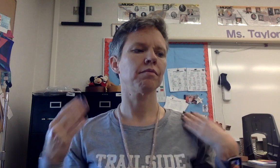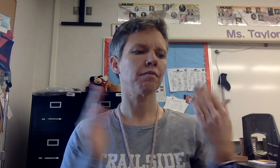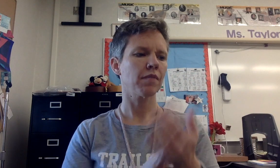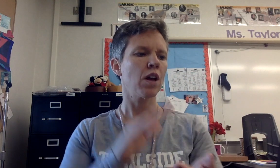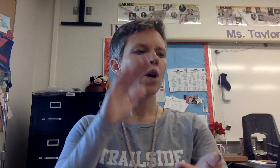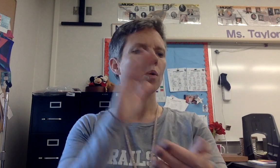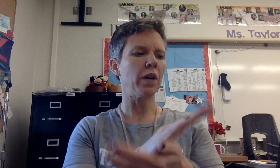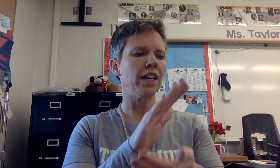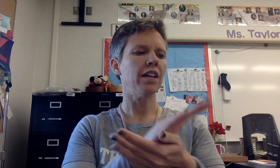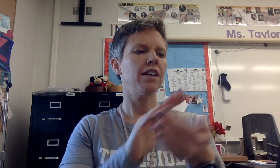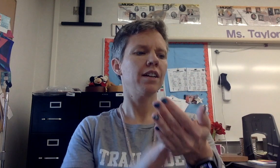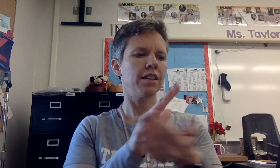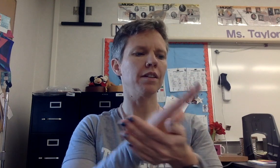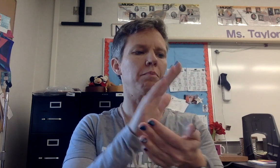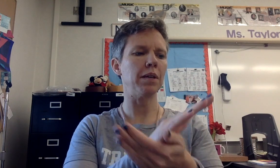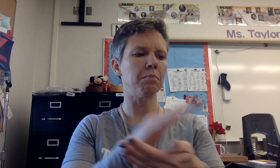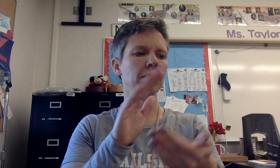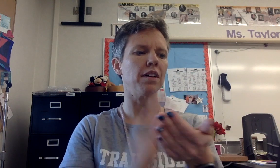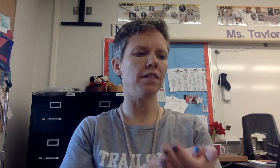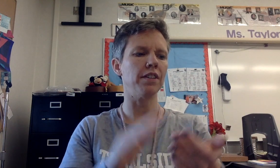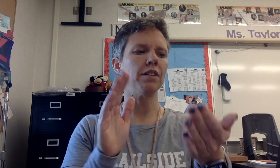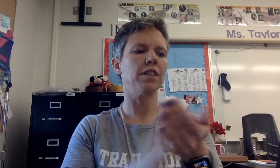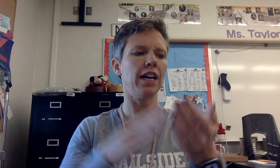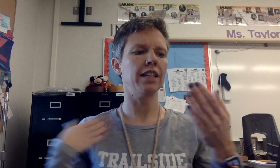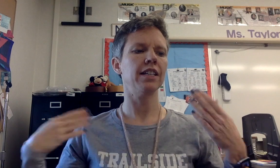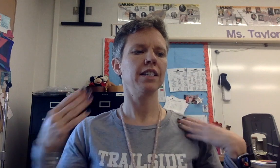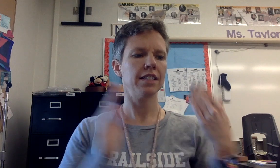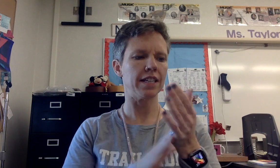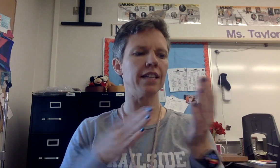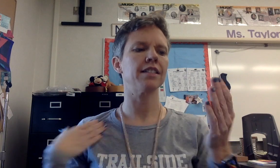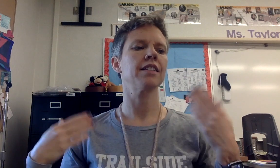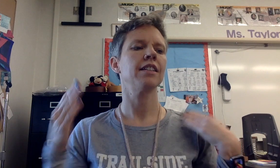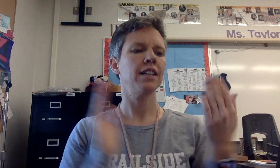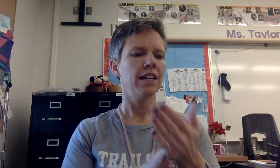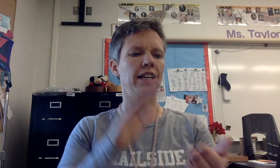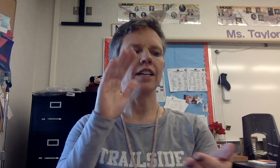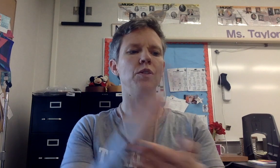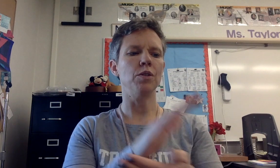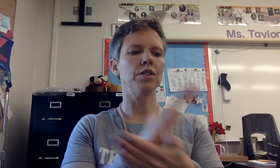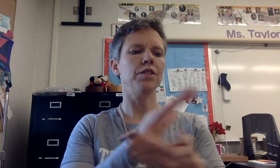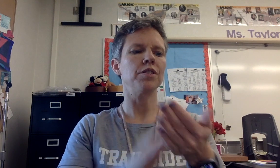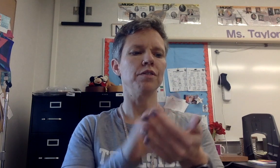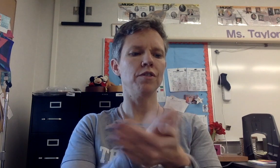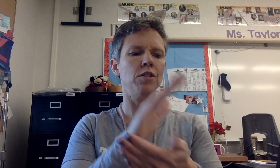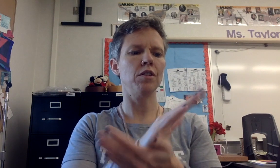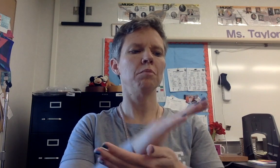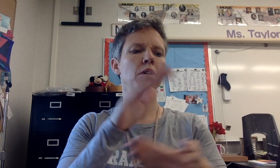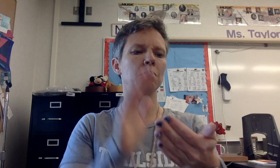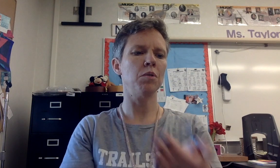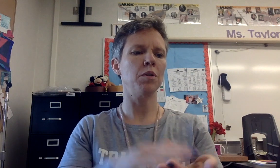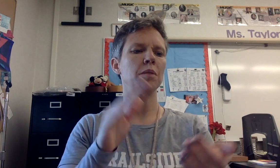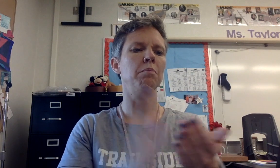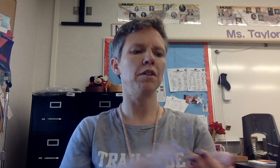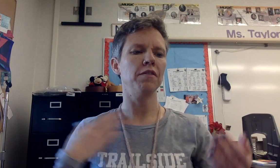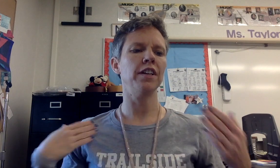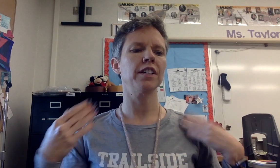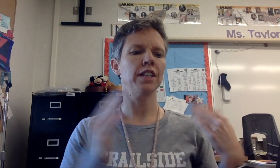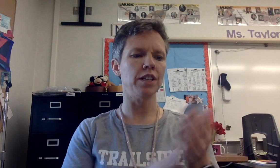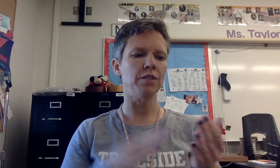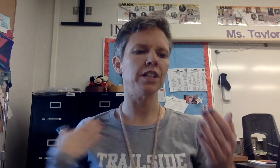We, the people of the United States, in order to form a more perfect union,